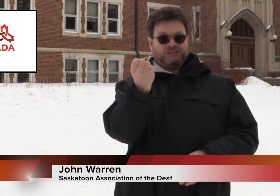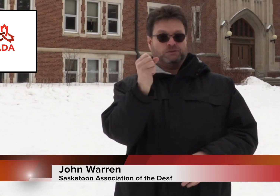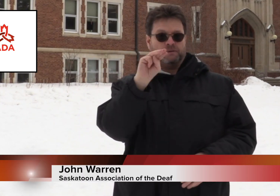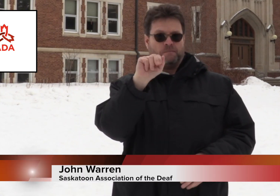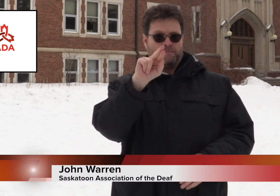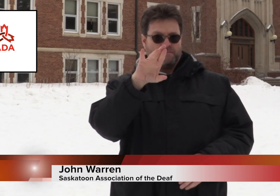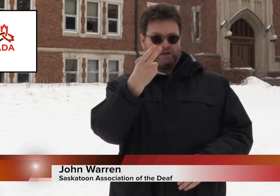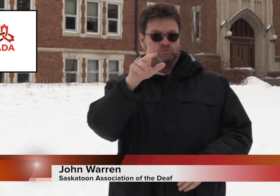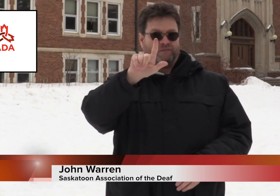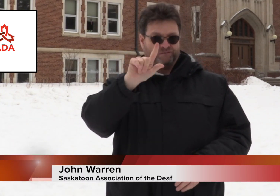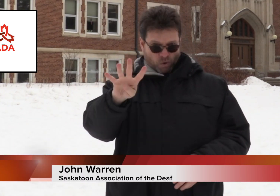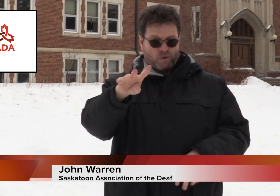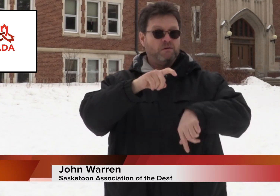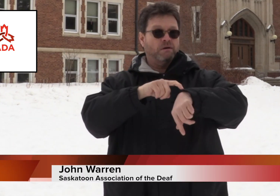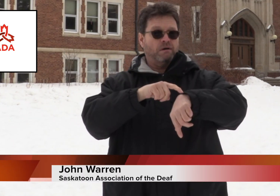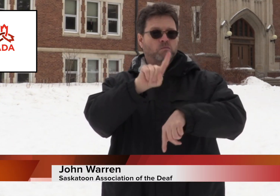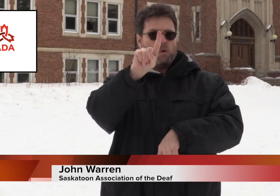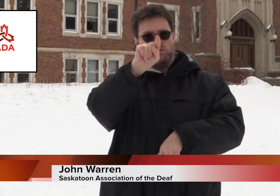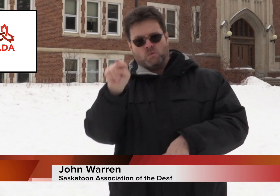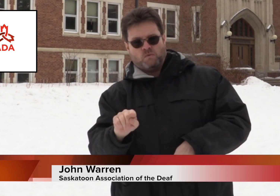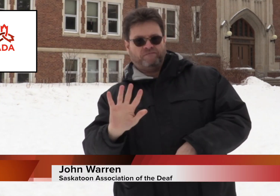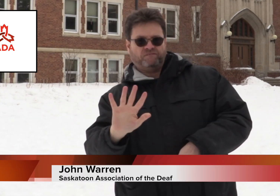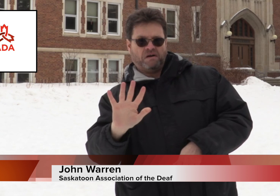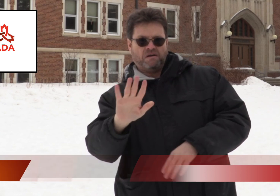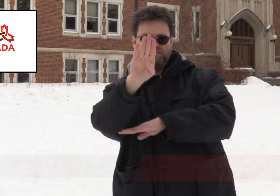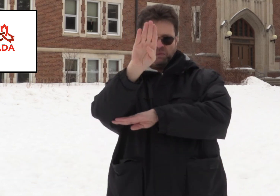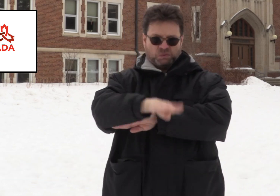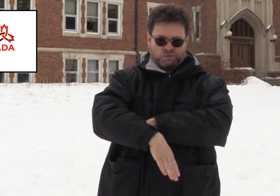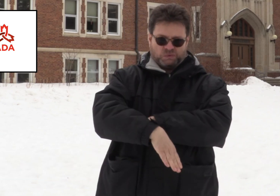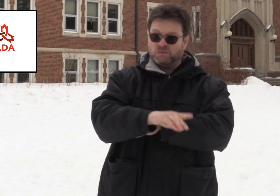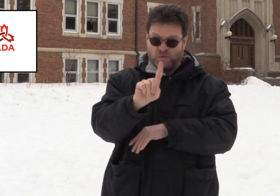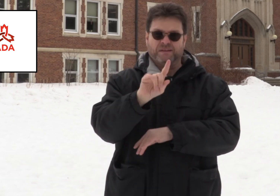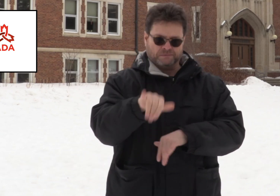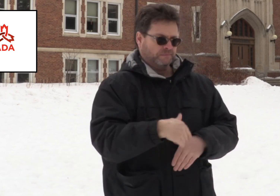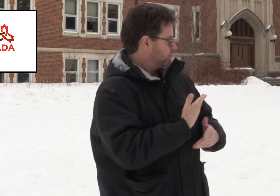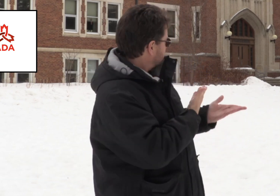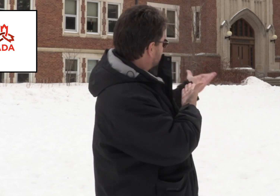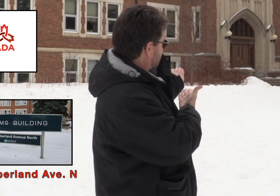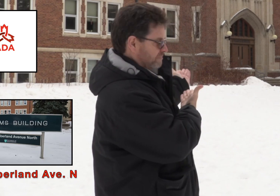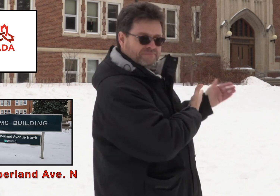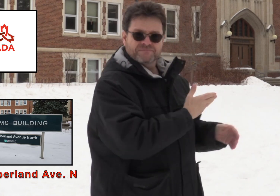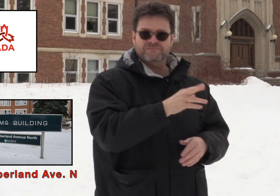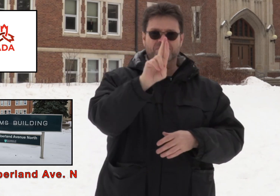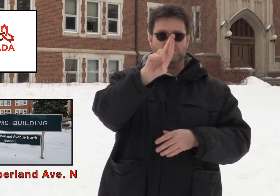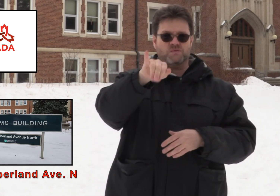So here on Saturday, March 24th from 1 to 5, this is where we are going to have it.